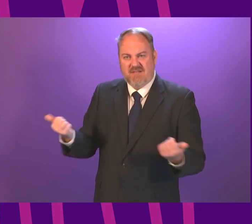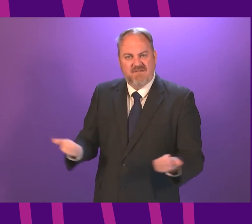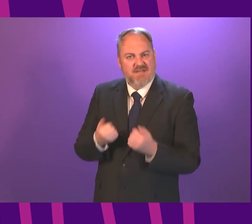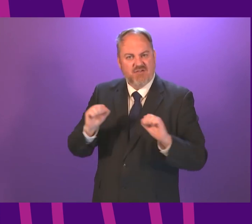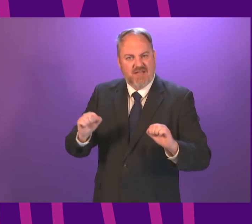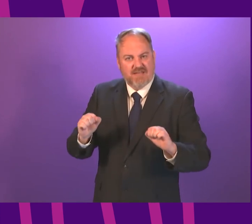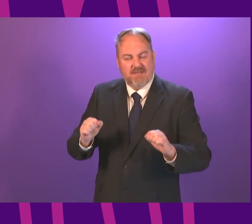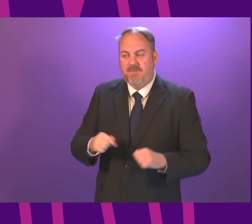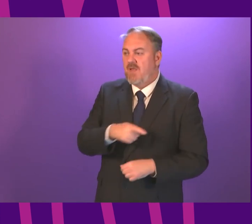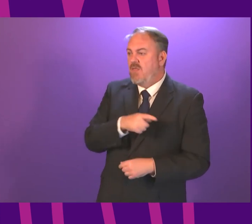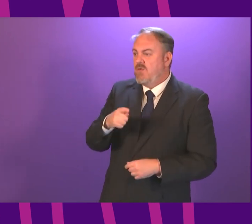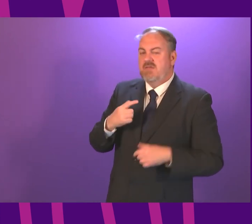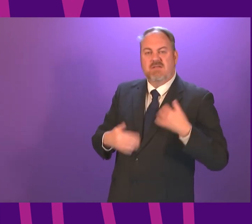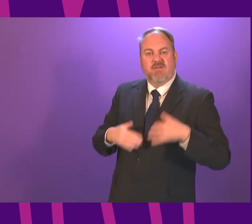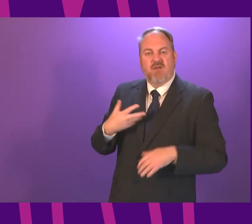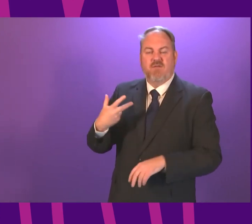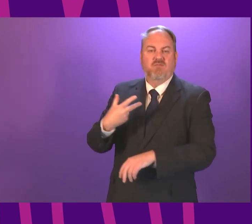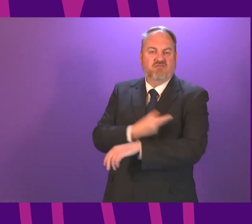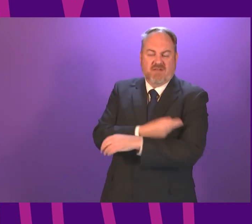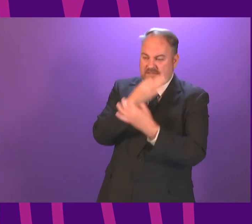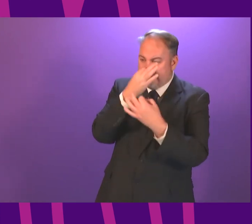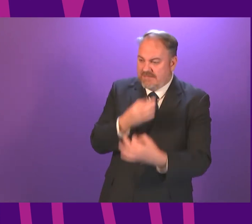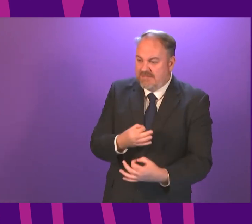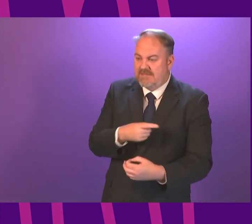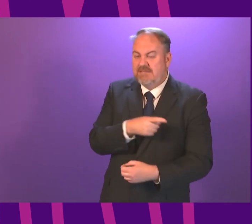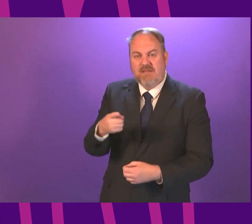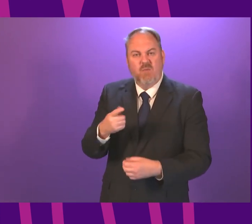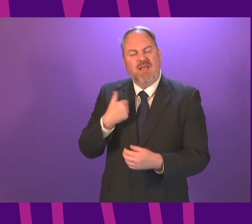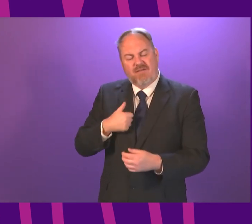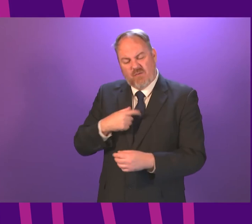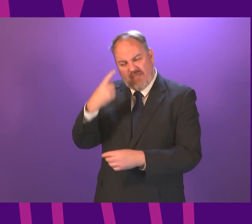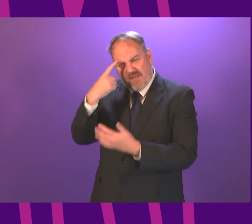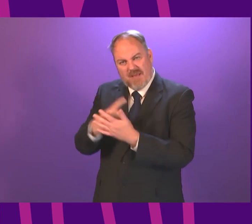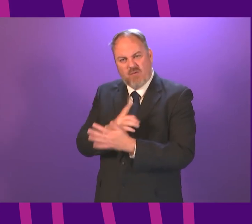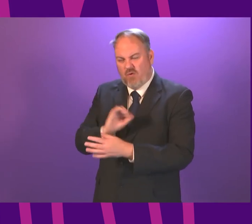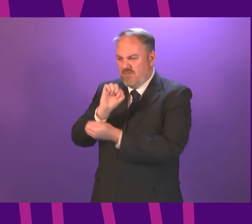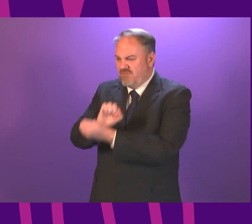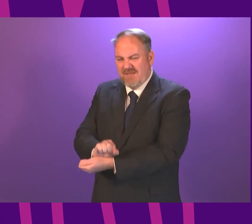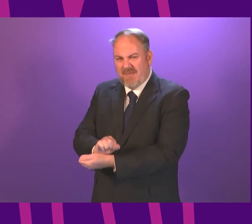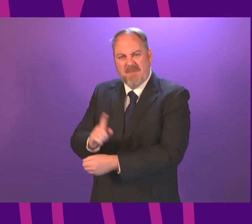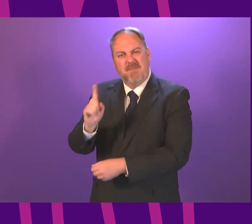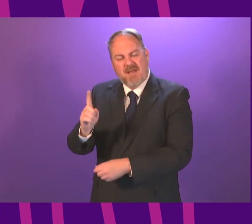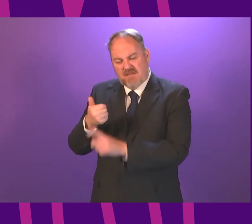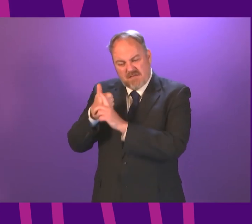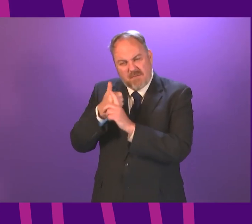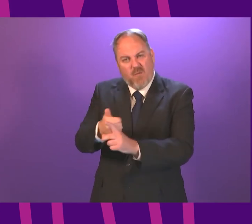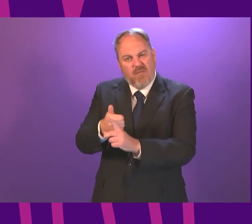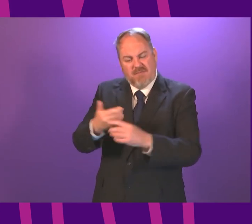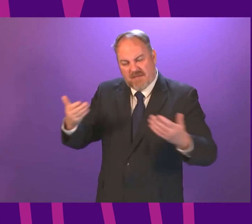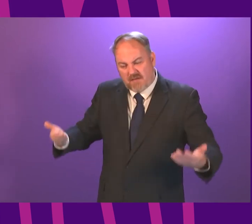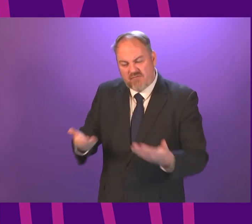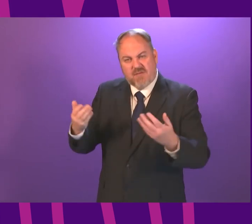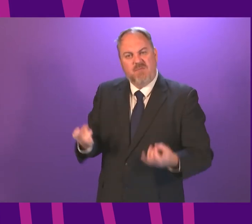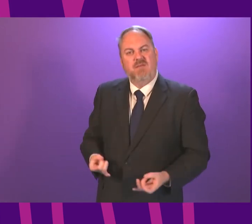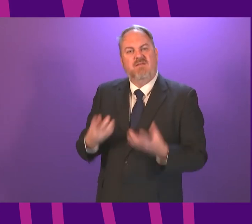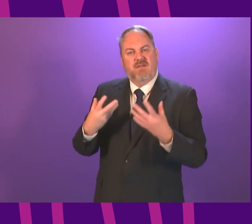in the grip of drugs are divested to treatment rather than to prosecution and imprisonment. In hiring new law